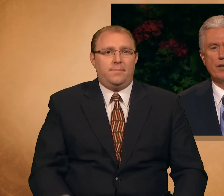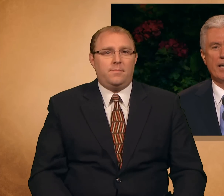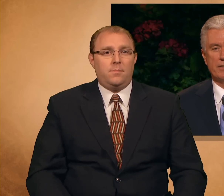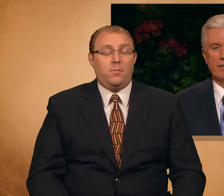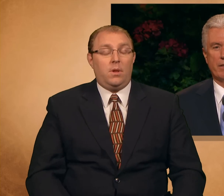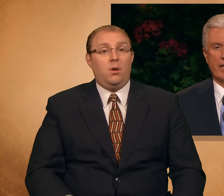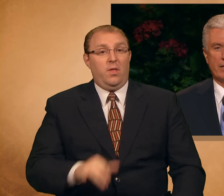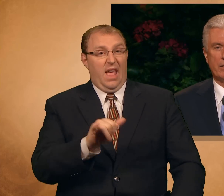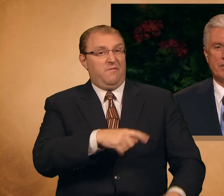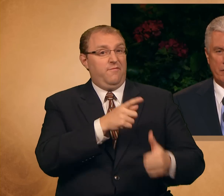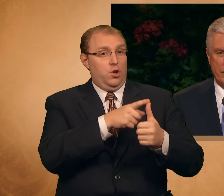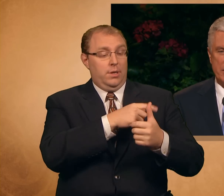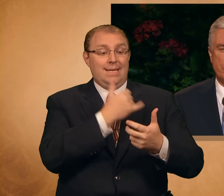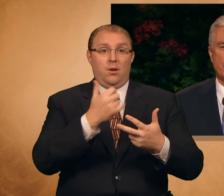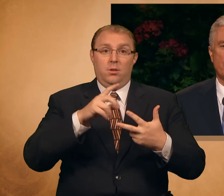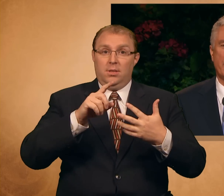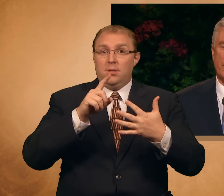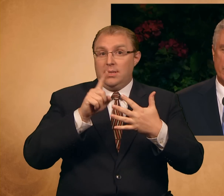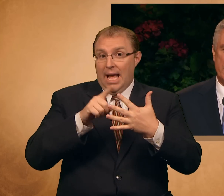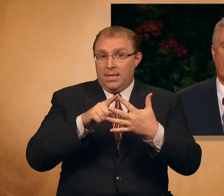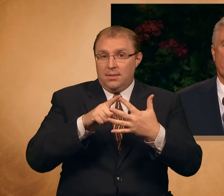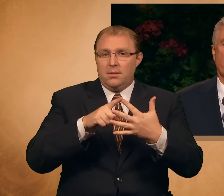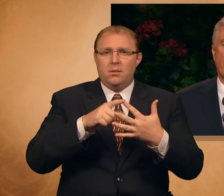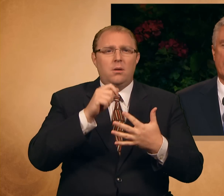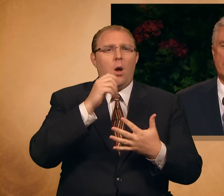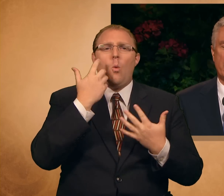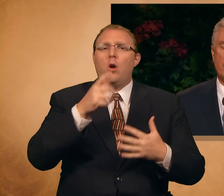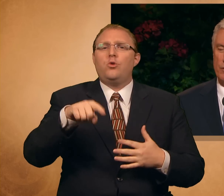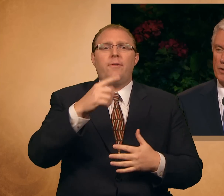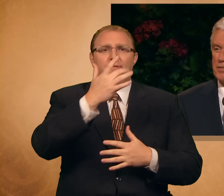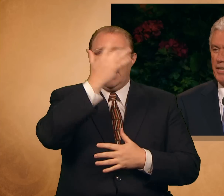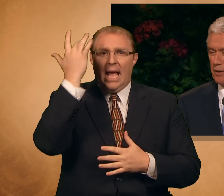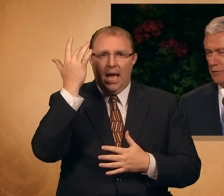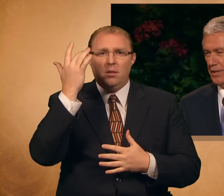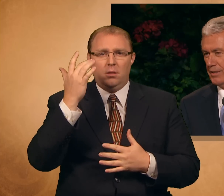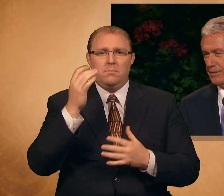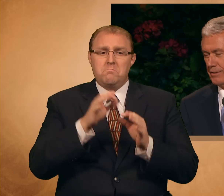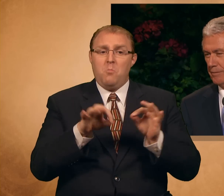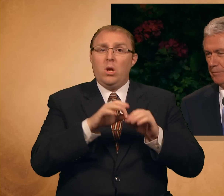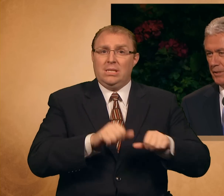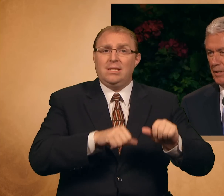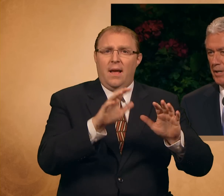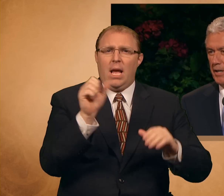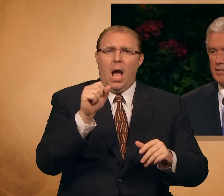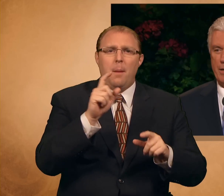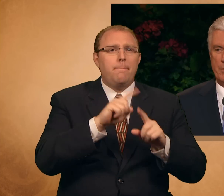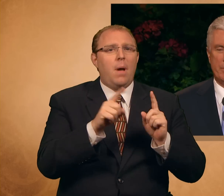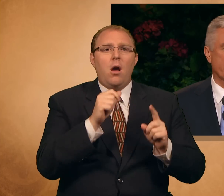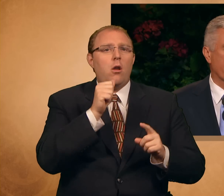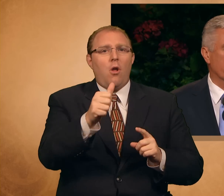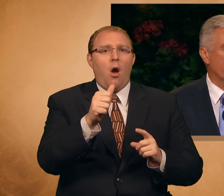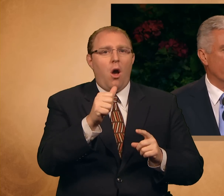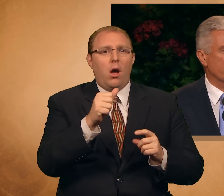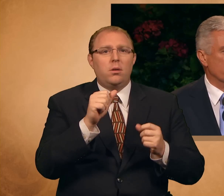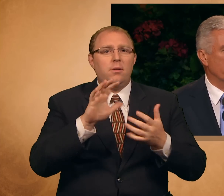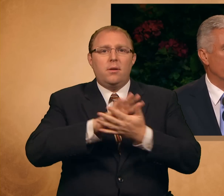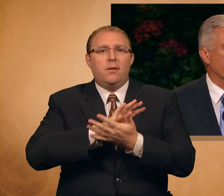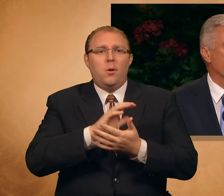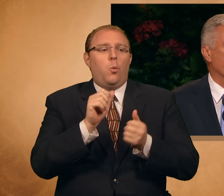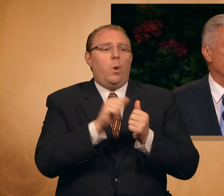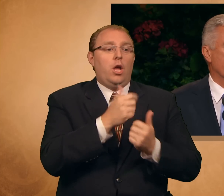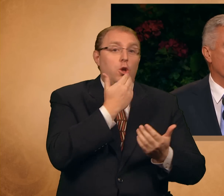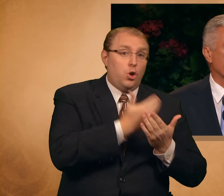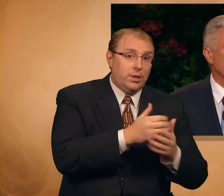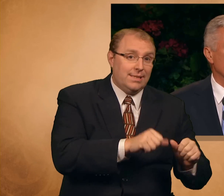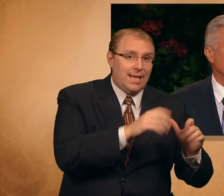forget not the difference between a good sacrifice and a foolish sacrifice. An acceptable sacrifice is when